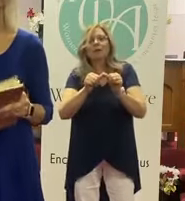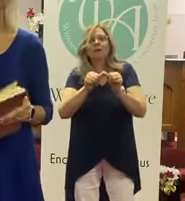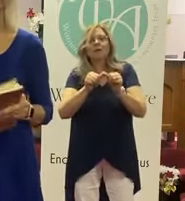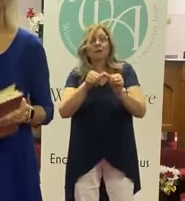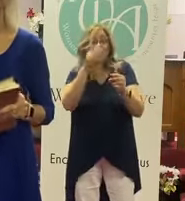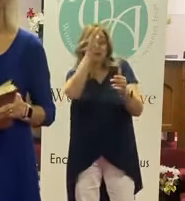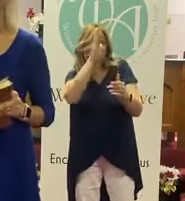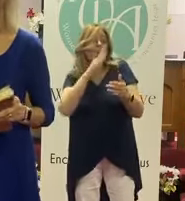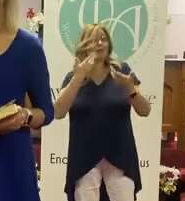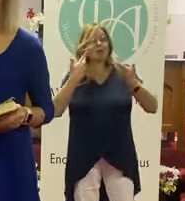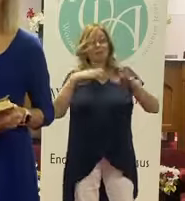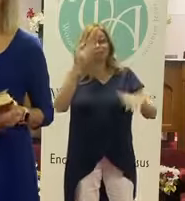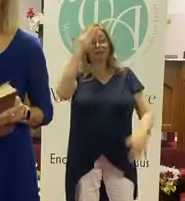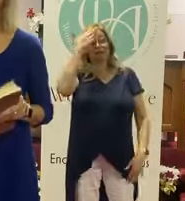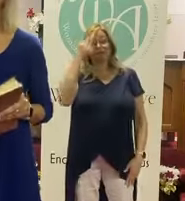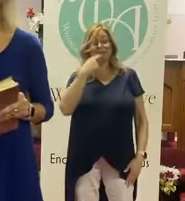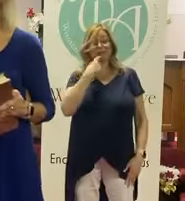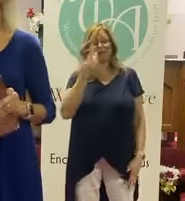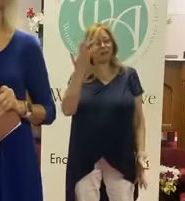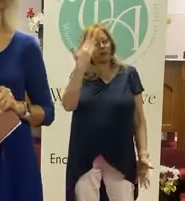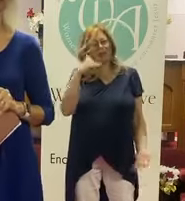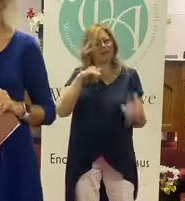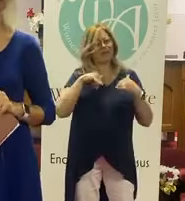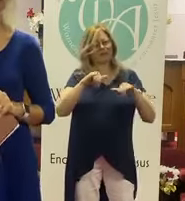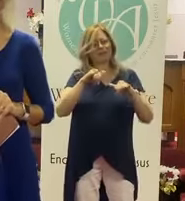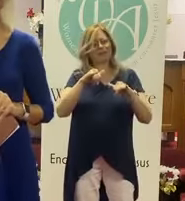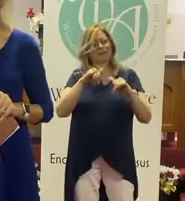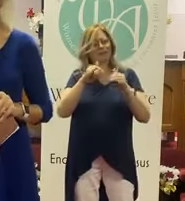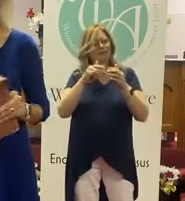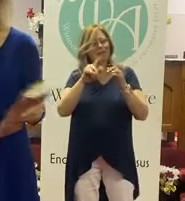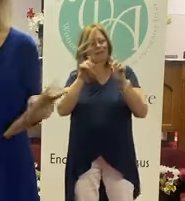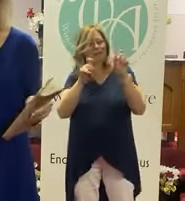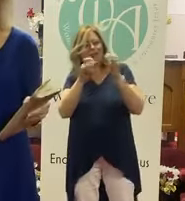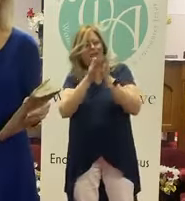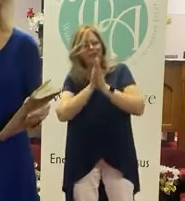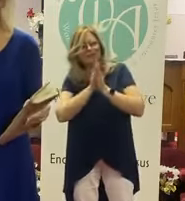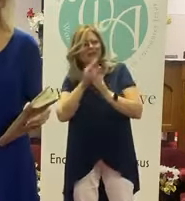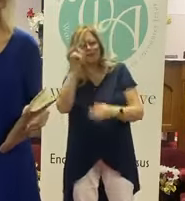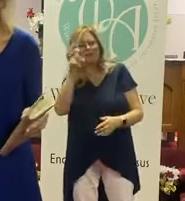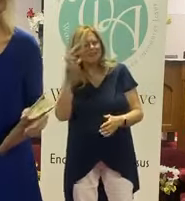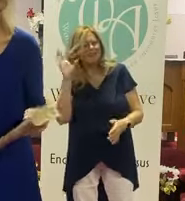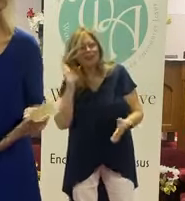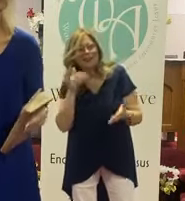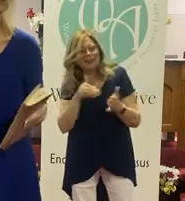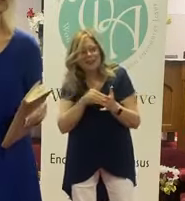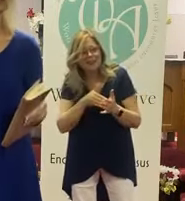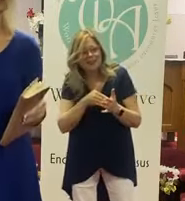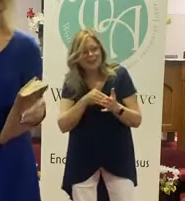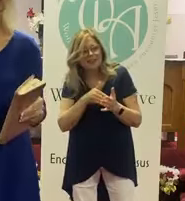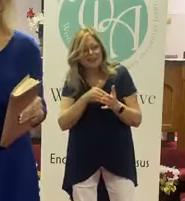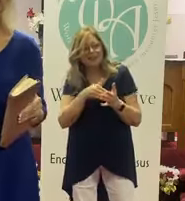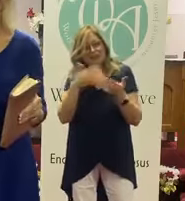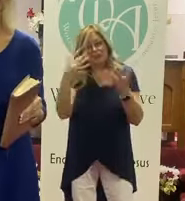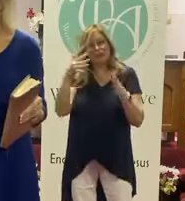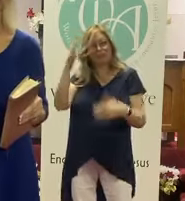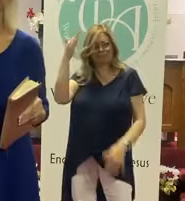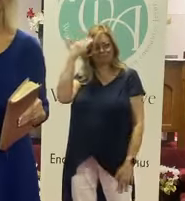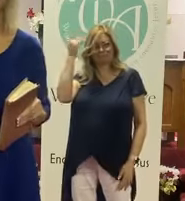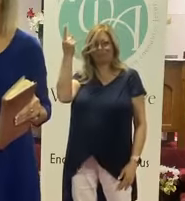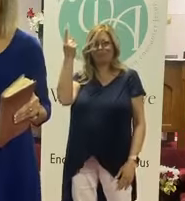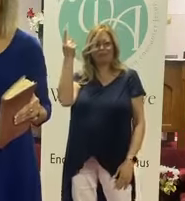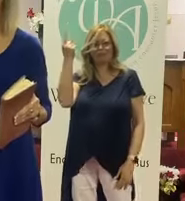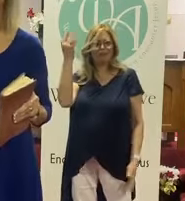God already knows what we're going to pray before we pray it, why do we keep on asking? And He doesn't need to hear it again, obviously. He already knows.